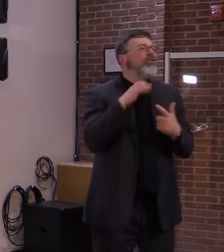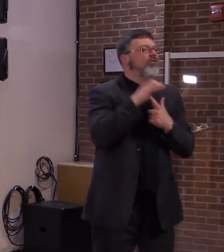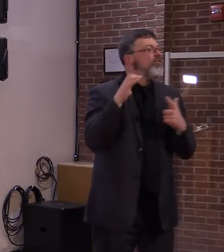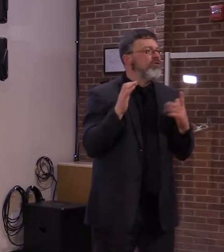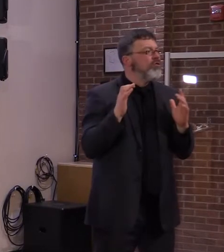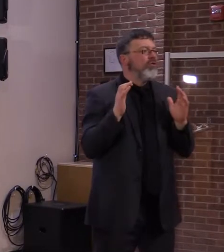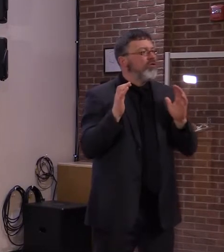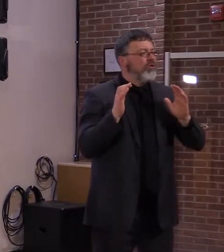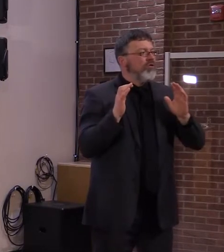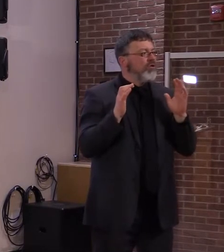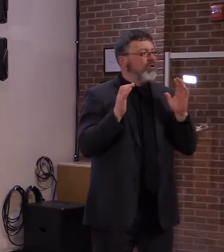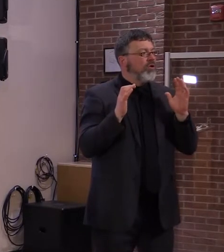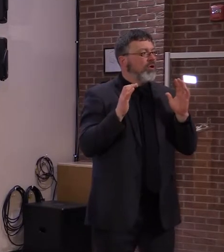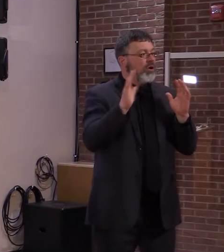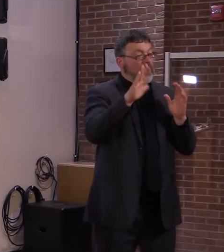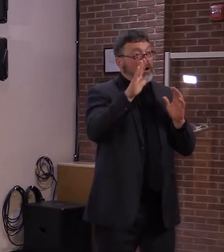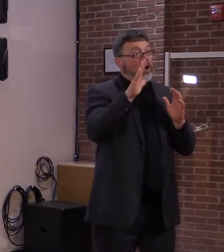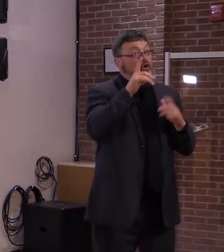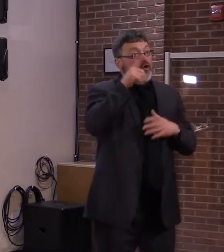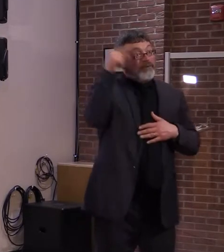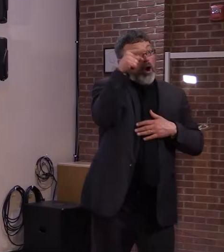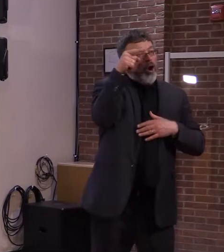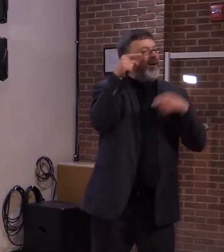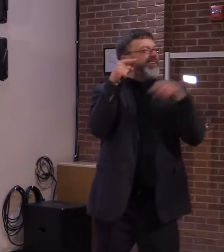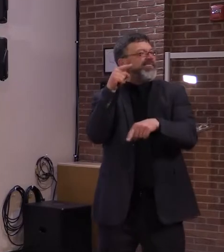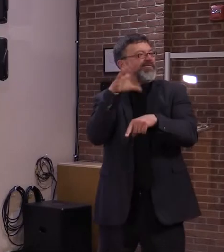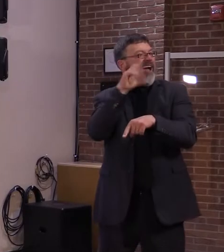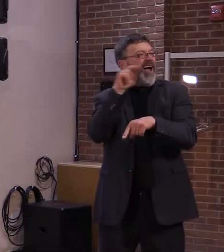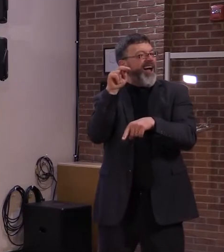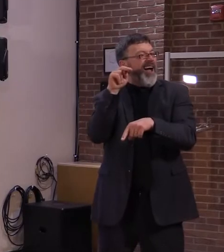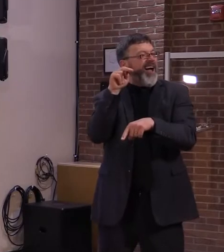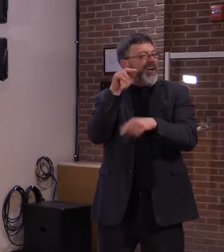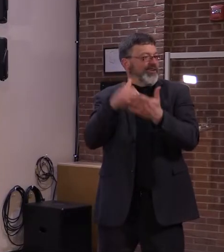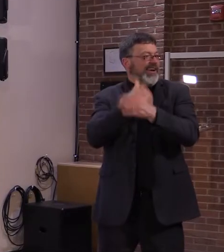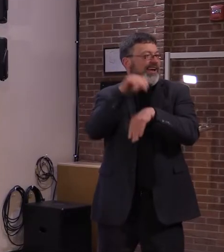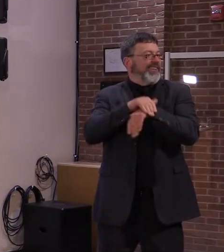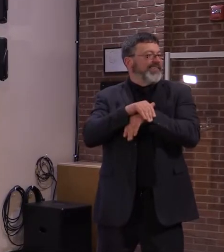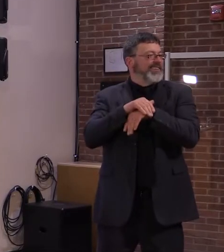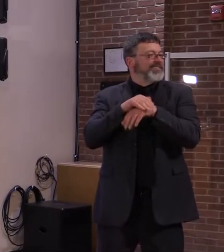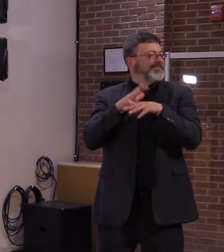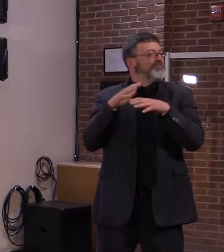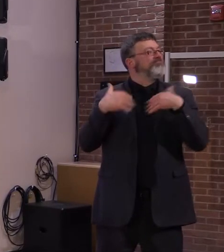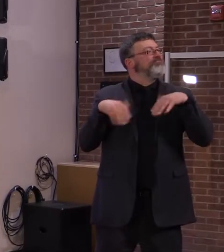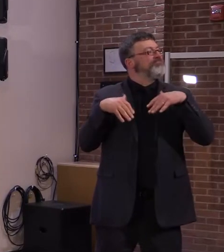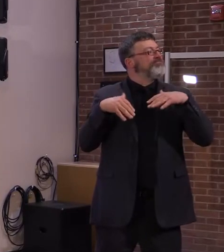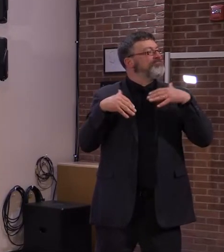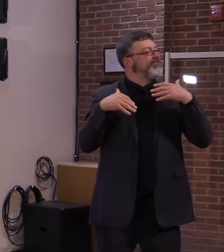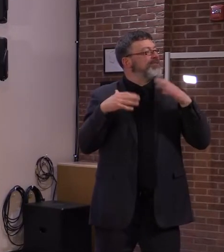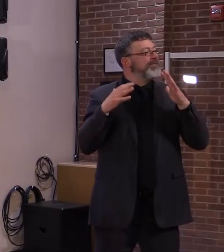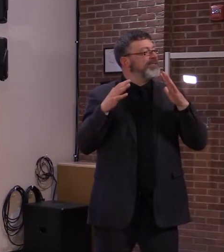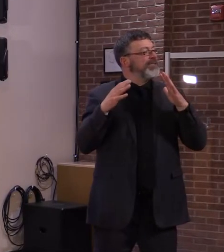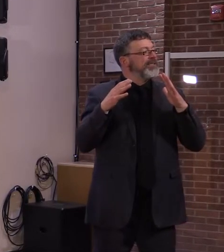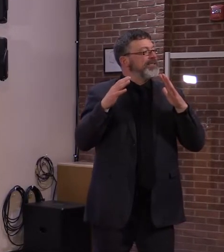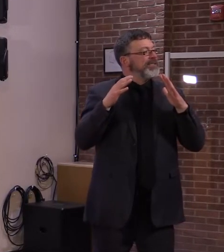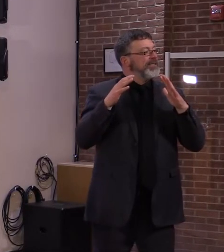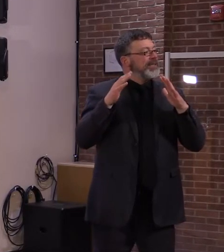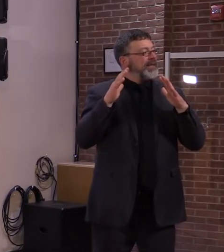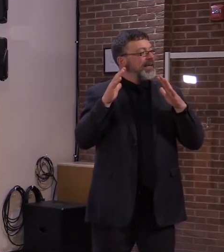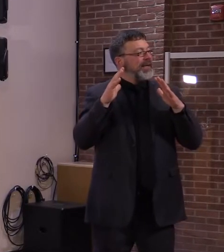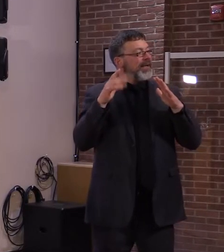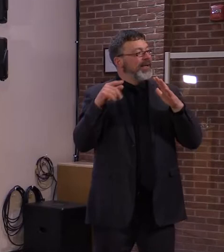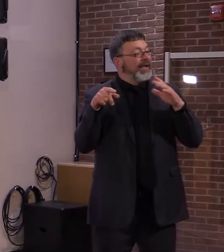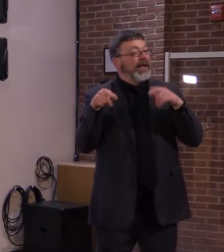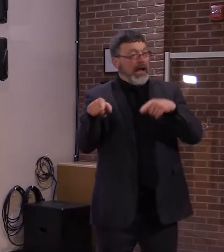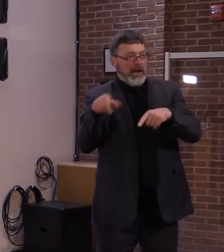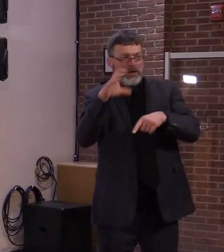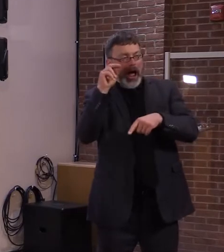was just too complicated. And because this demand continues in Vermont, we've met our May 1st target for the